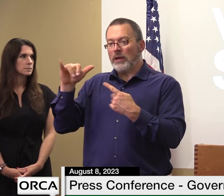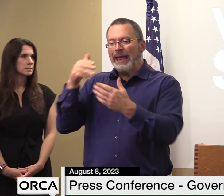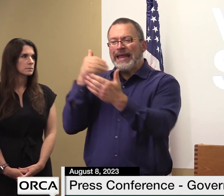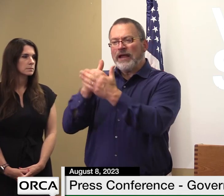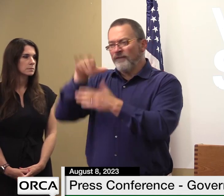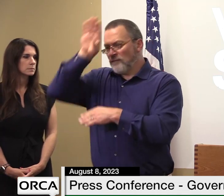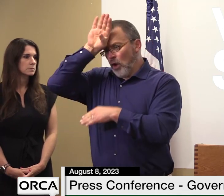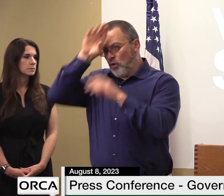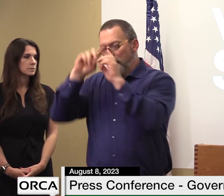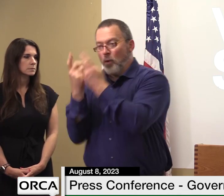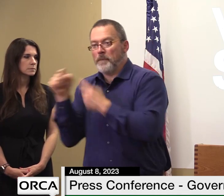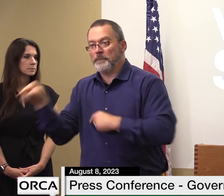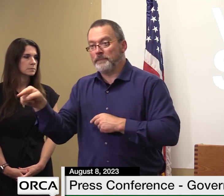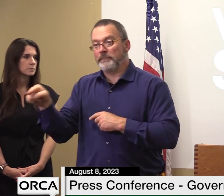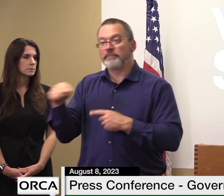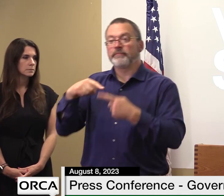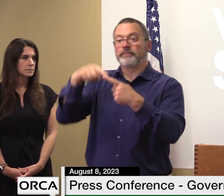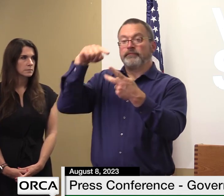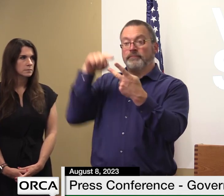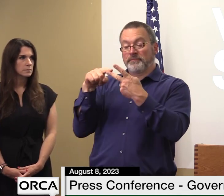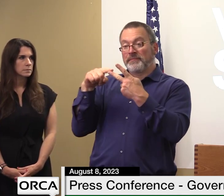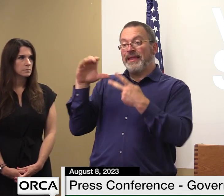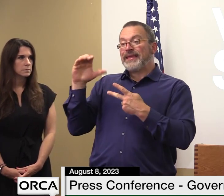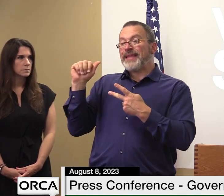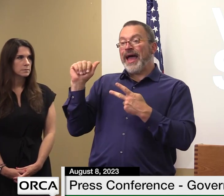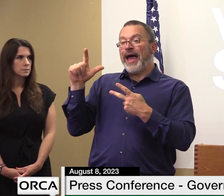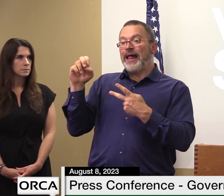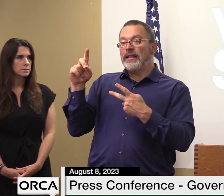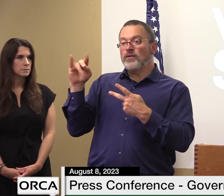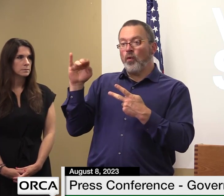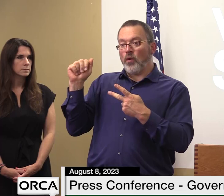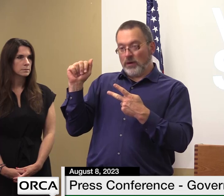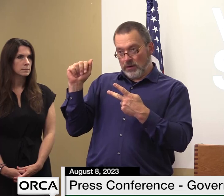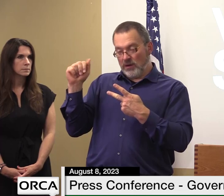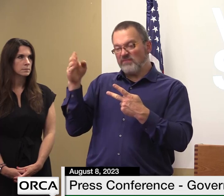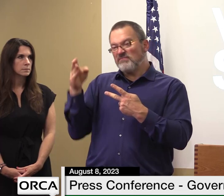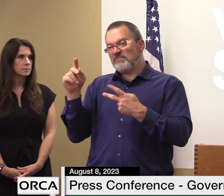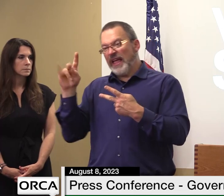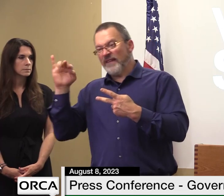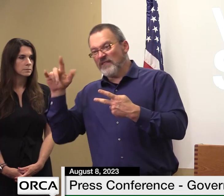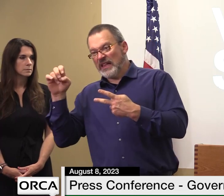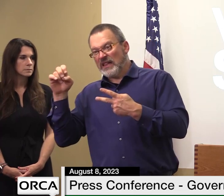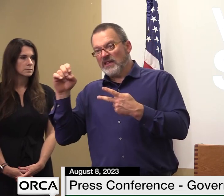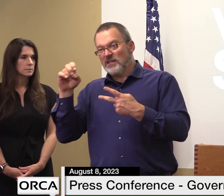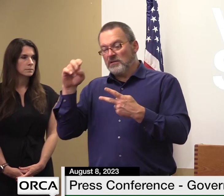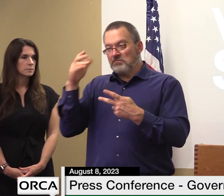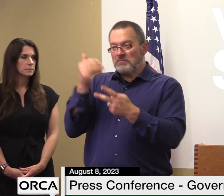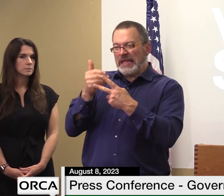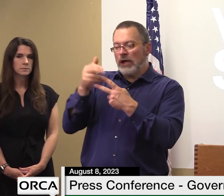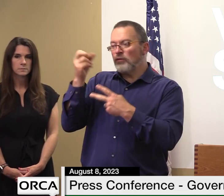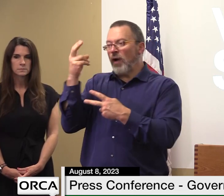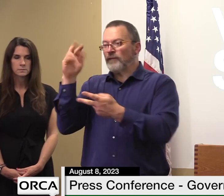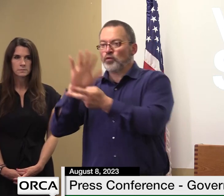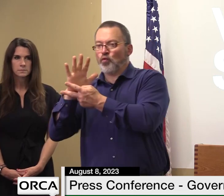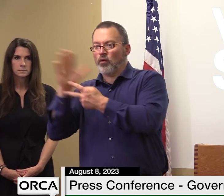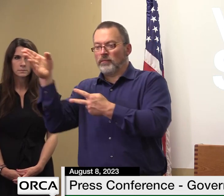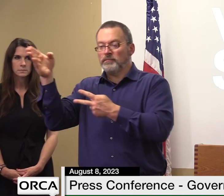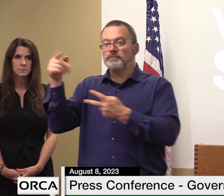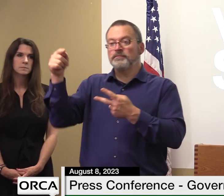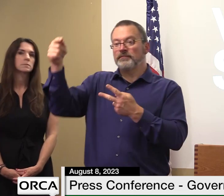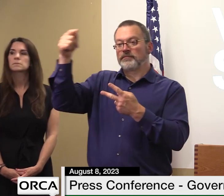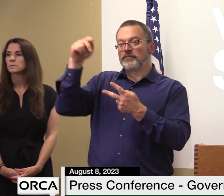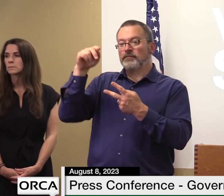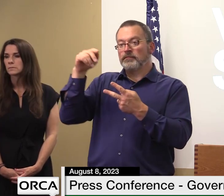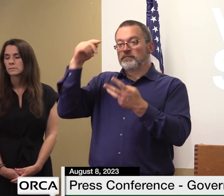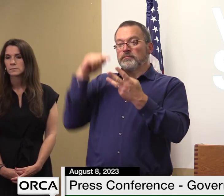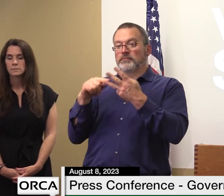in caledonia county at the danville k-12 school in danville tomorrow in lamoille county